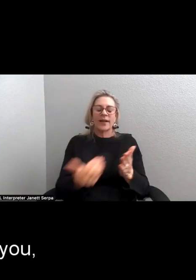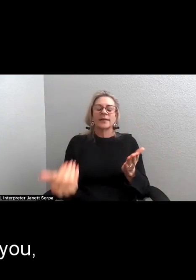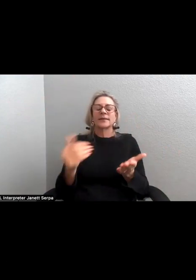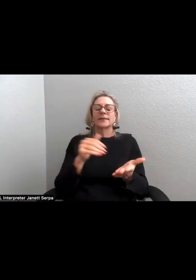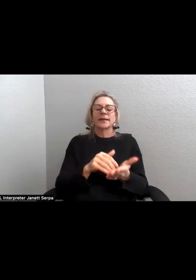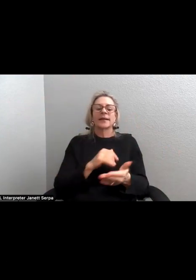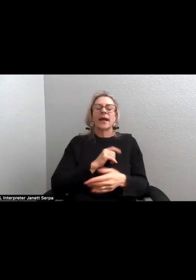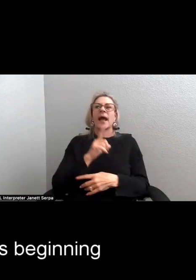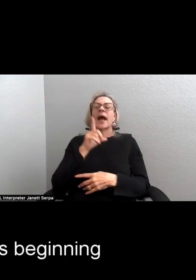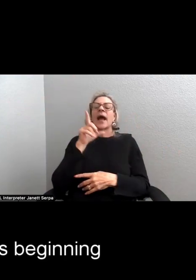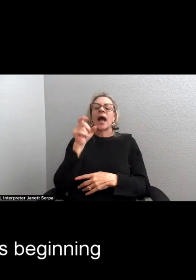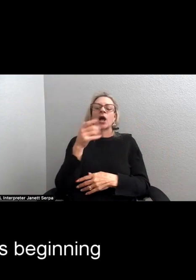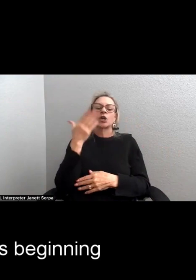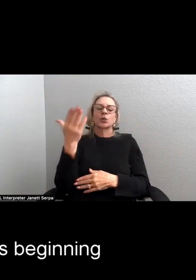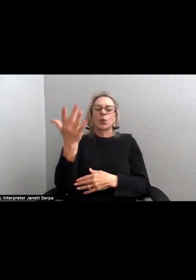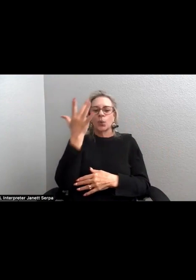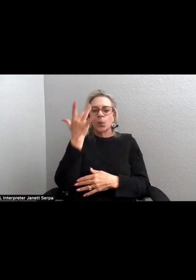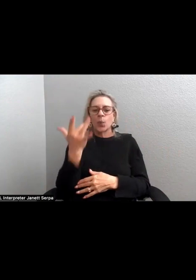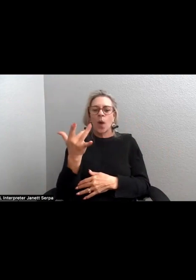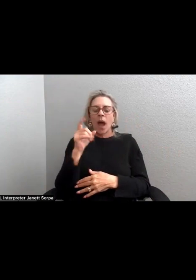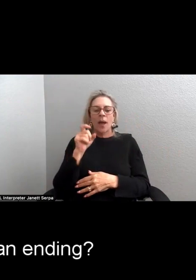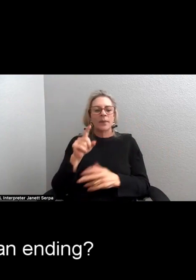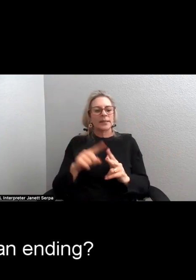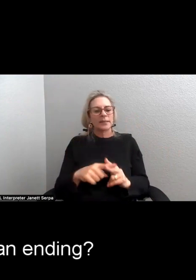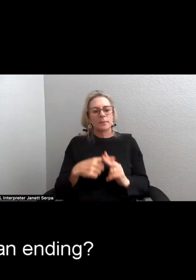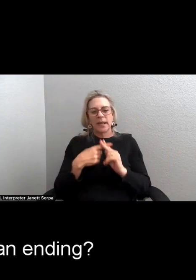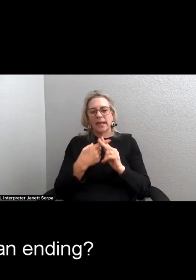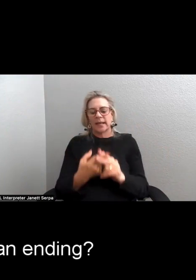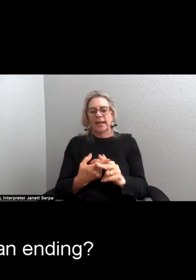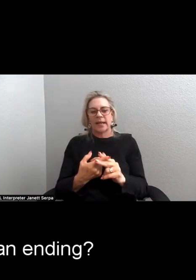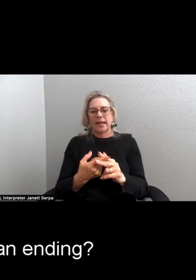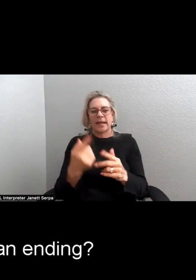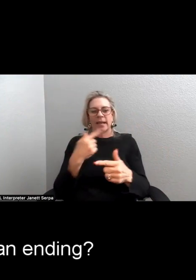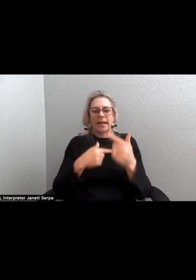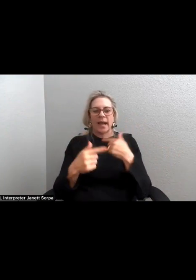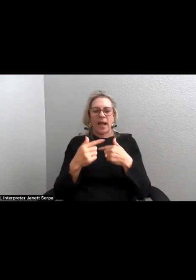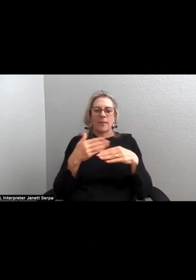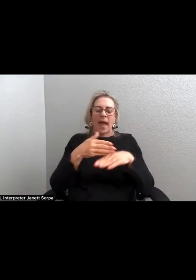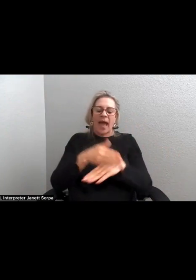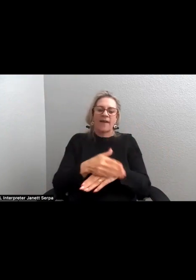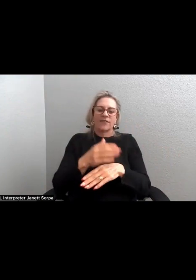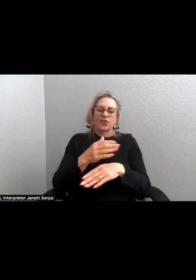ask you, why must this beginning come after an ending?